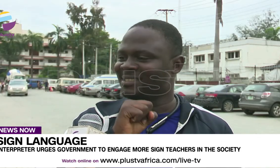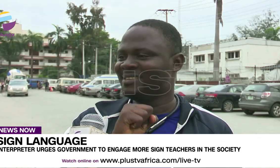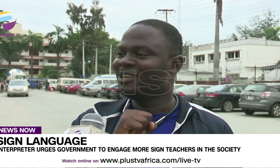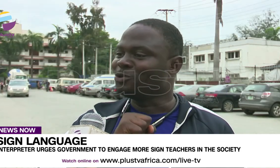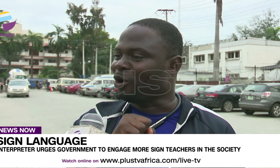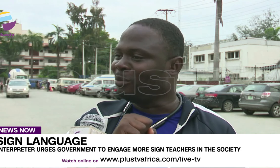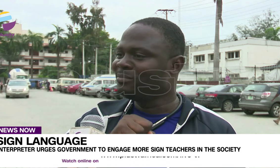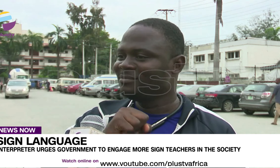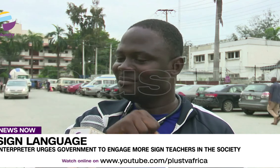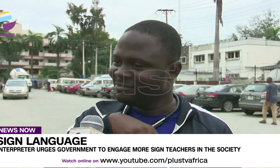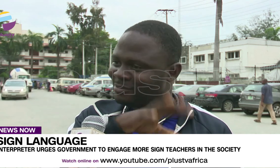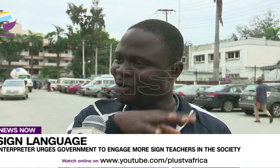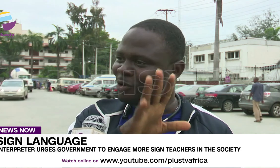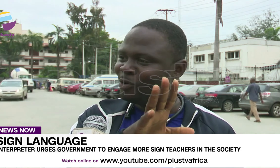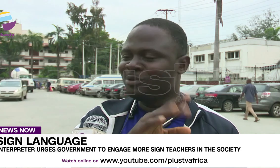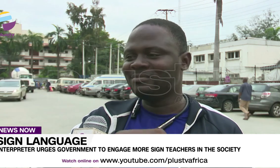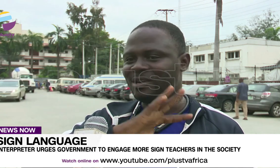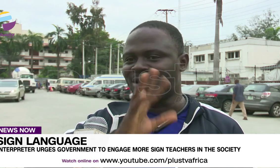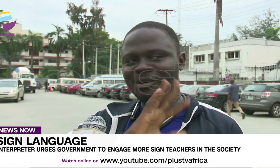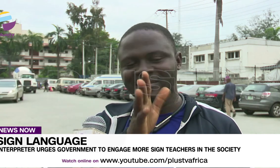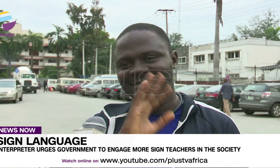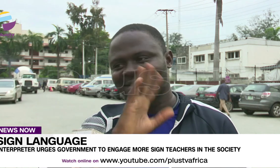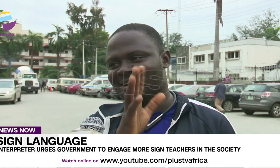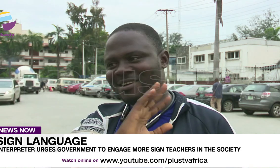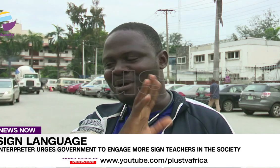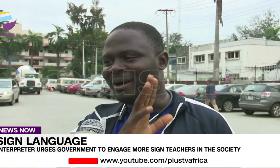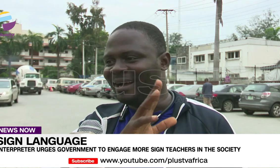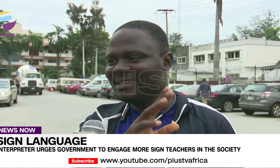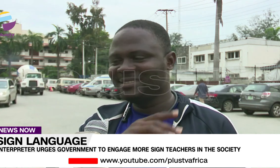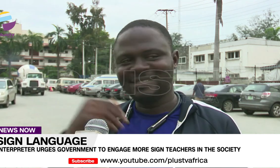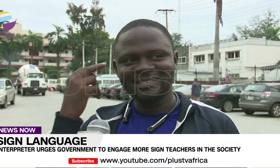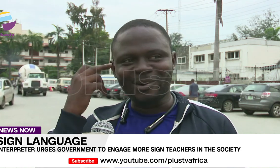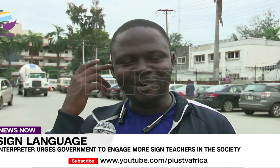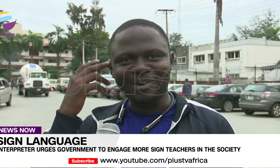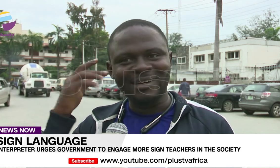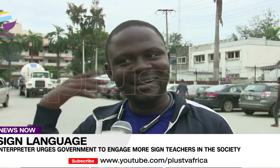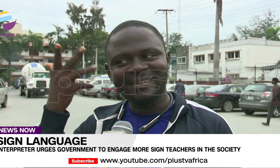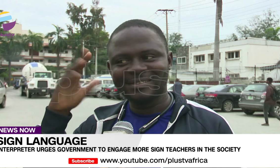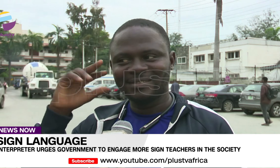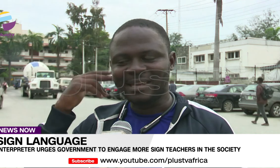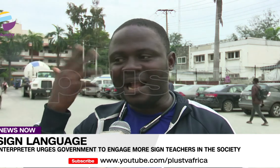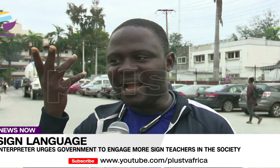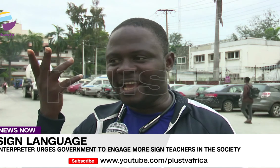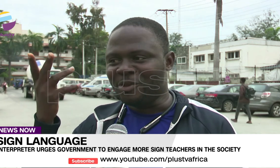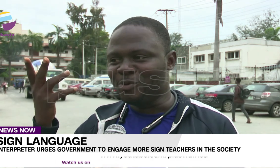to come or go or bye-bye or I can't hear you.